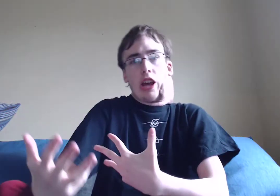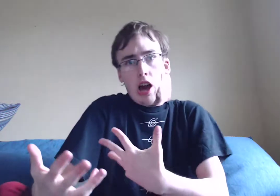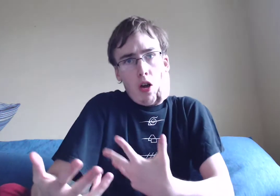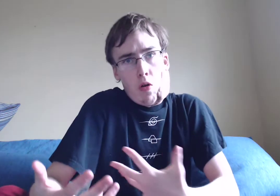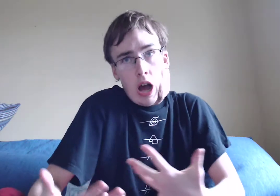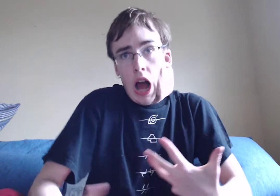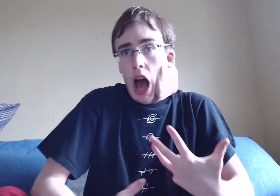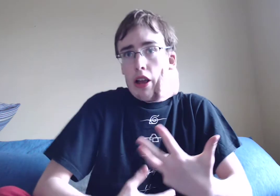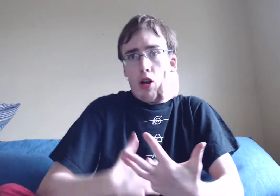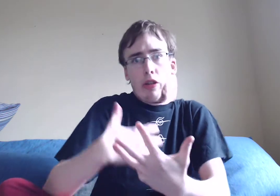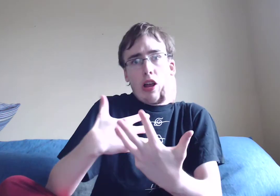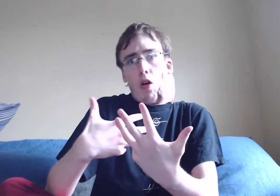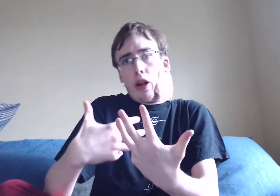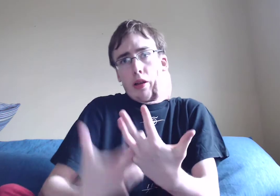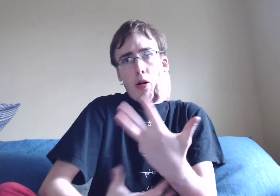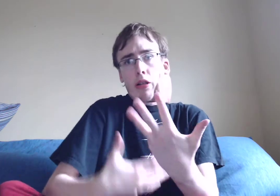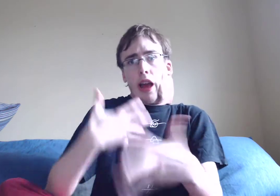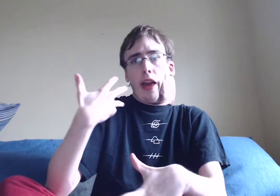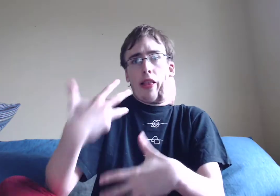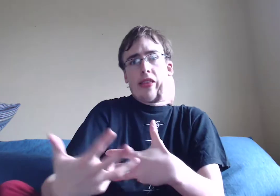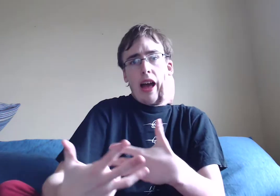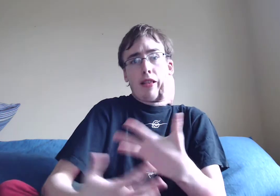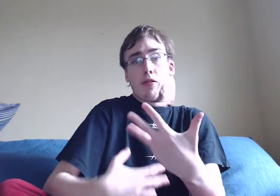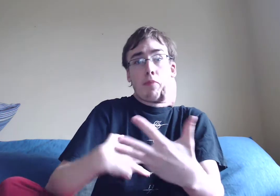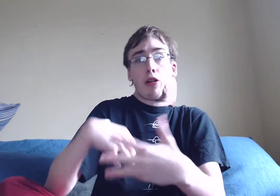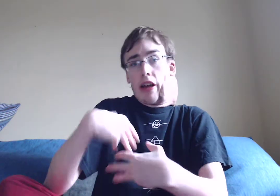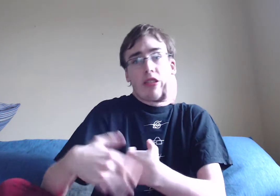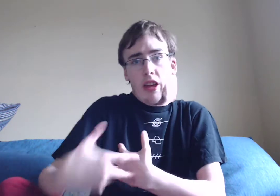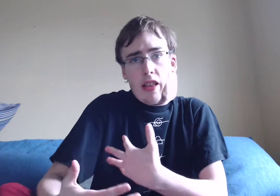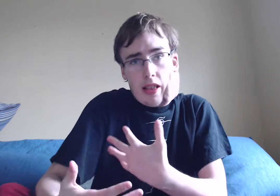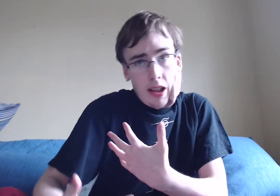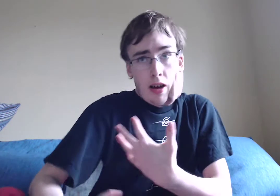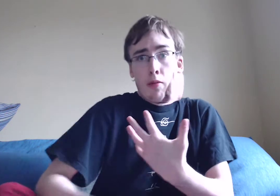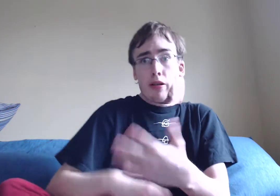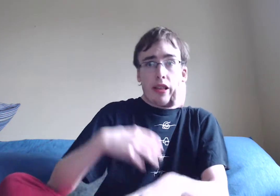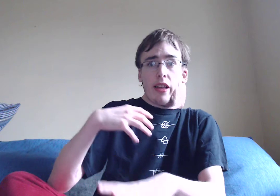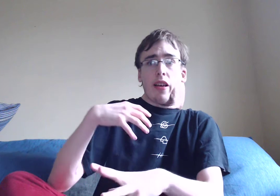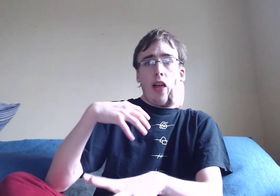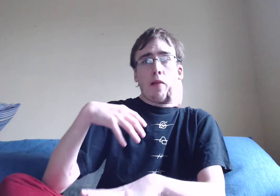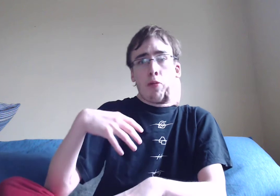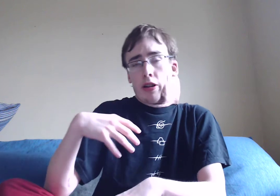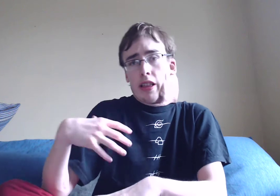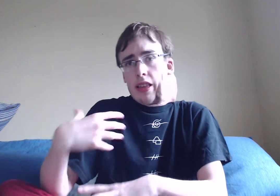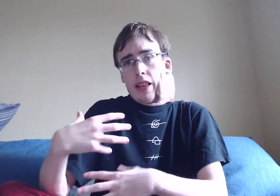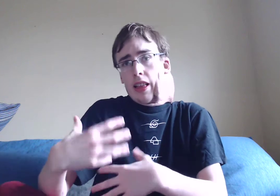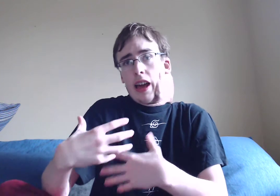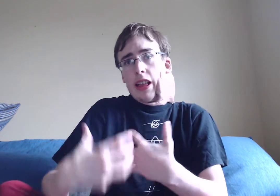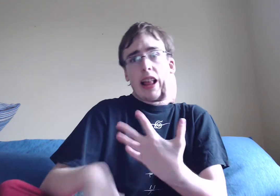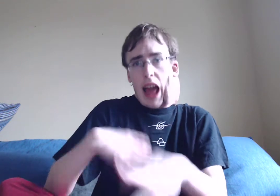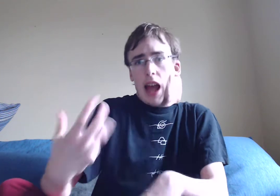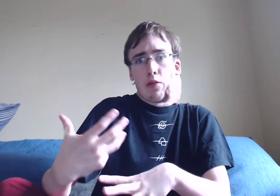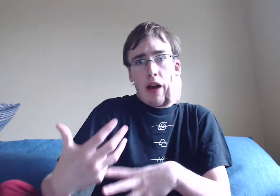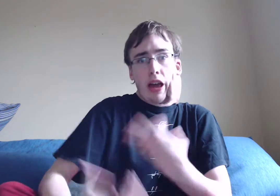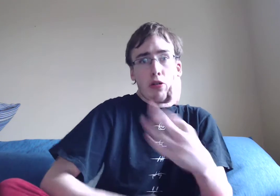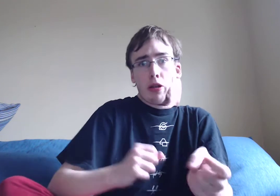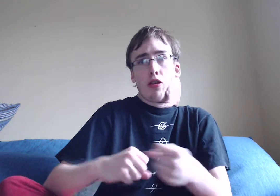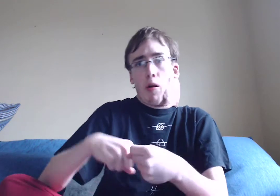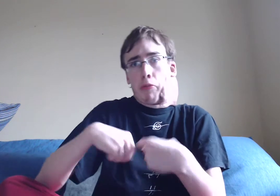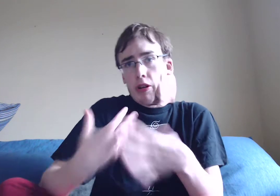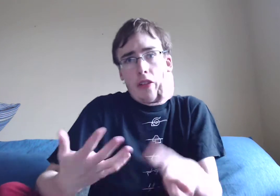I know these aren't the most in-depth predictions. But this isn't like predicting things in an anime. There is no preview.